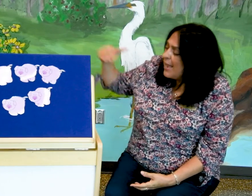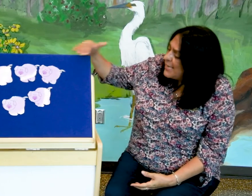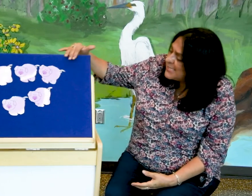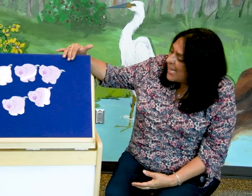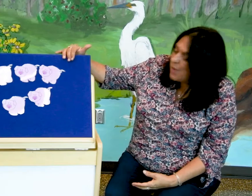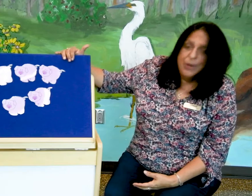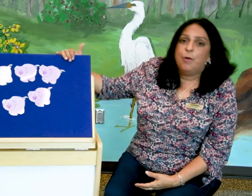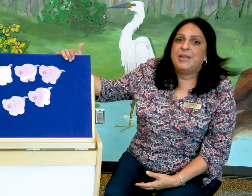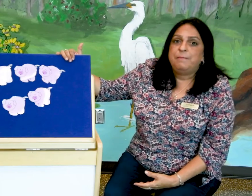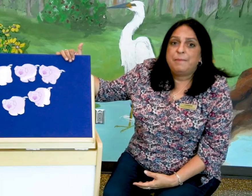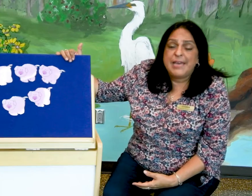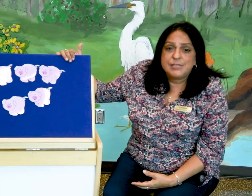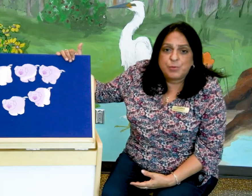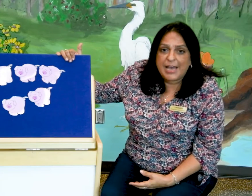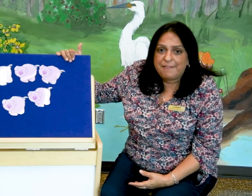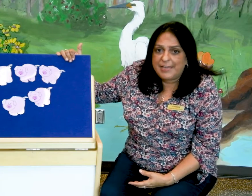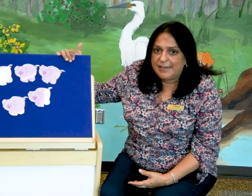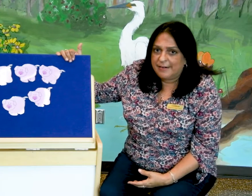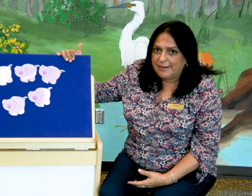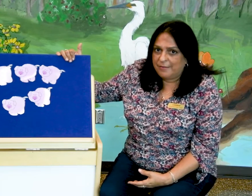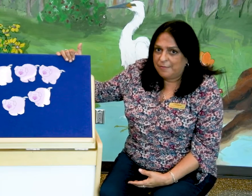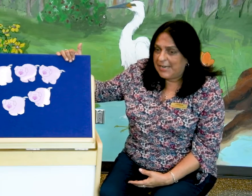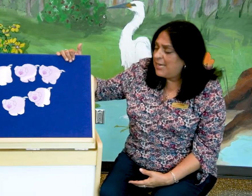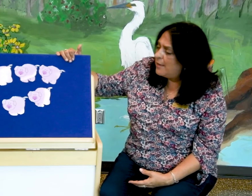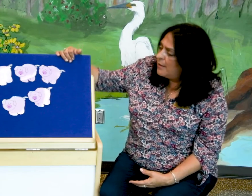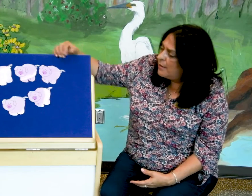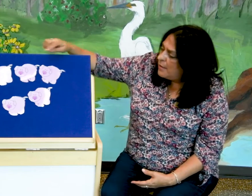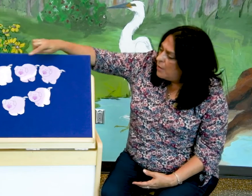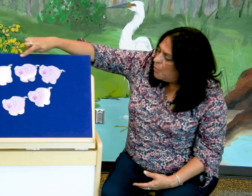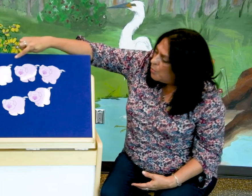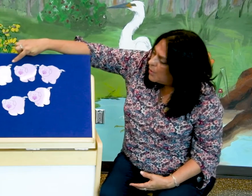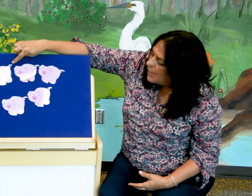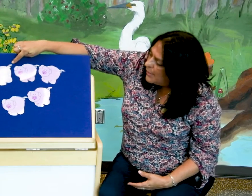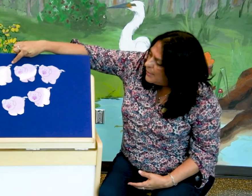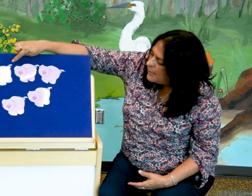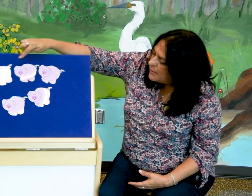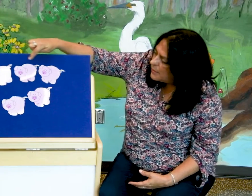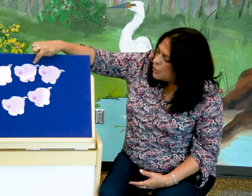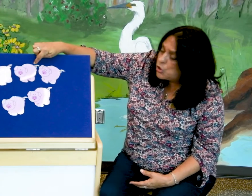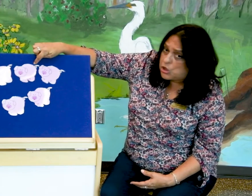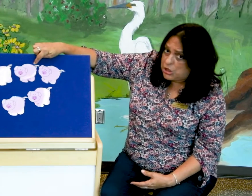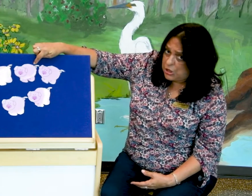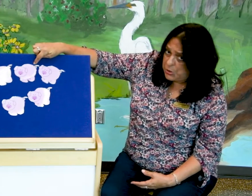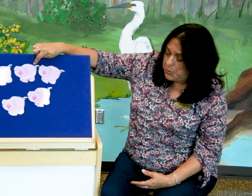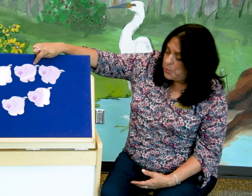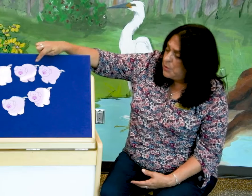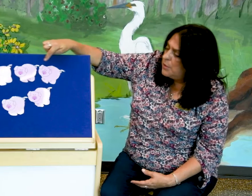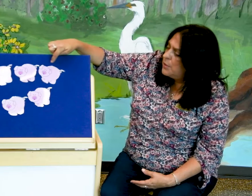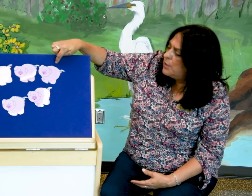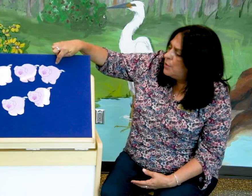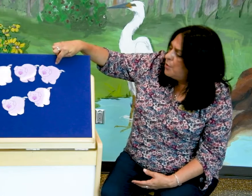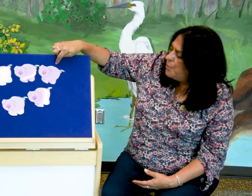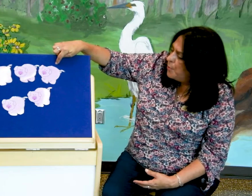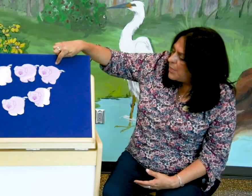Let's count how many pigs we have here. Ready? One, two, three,